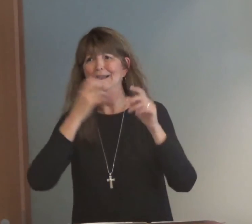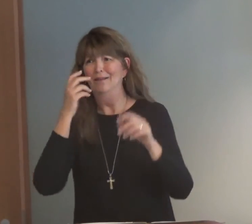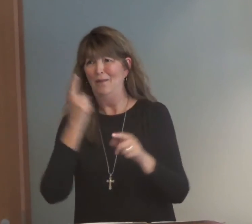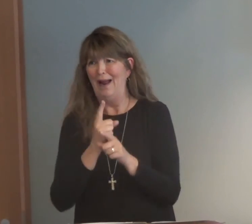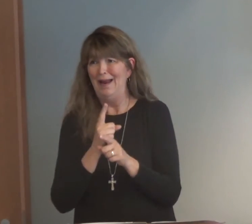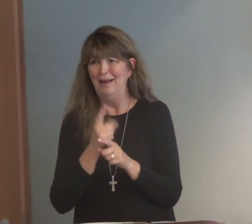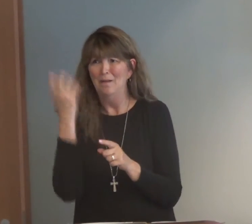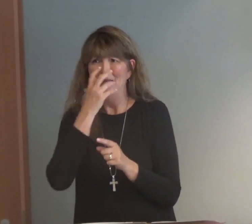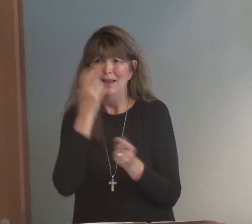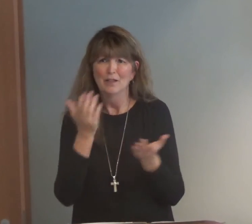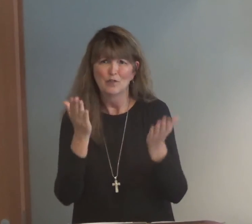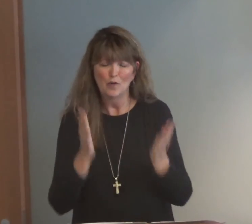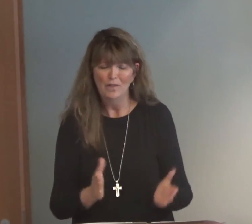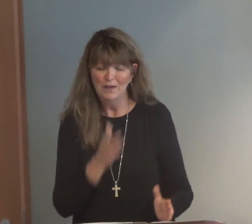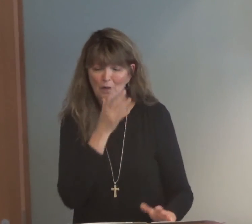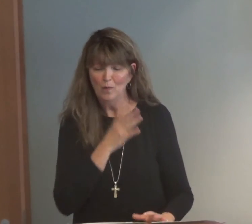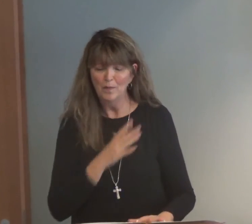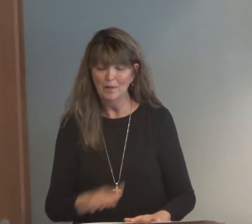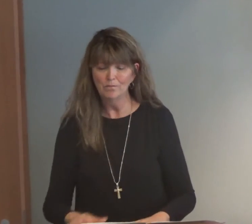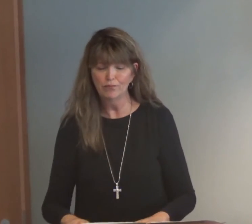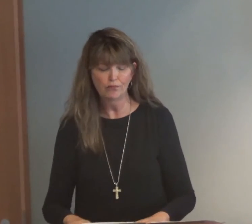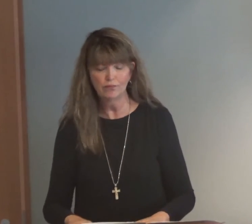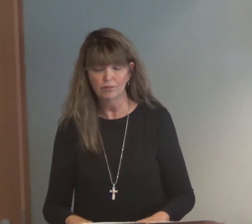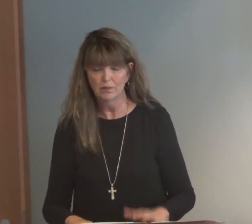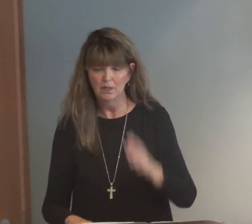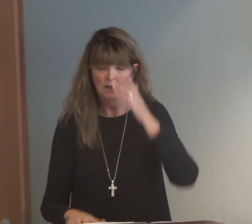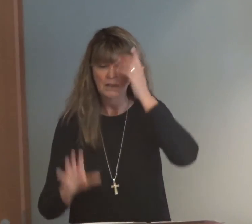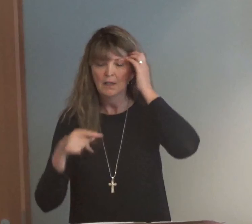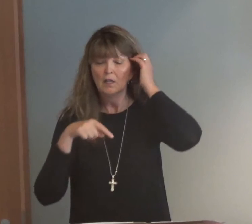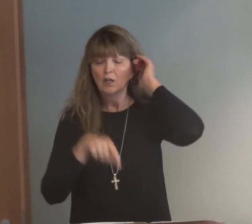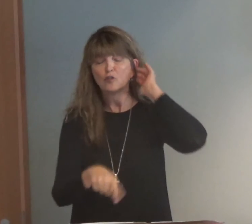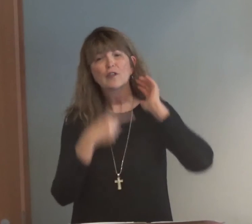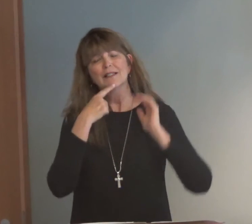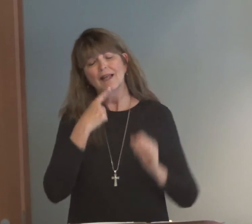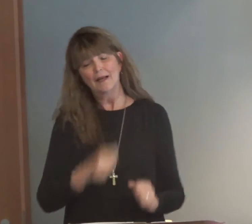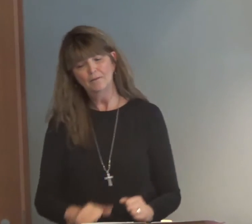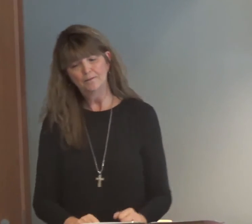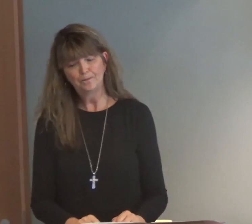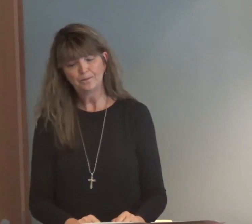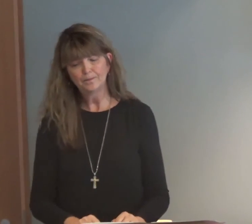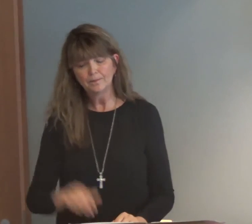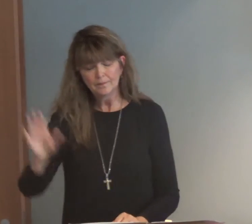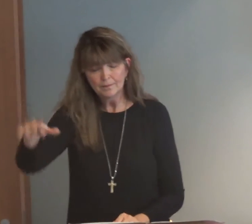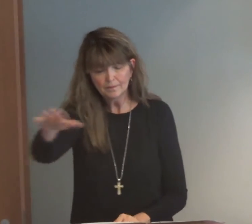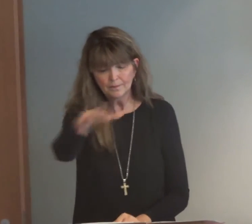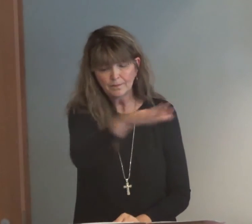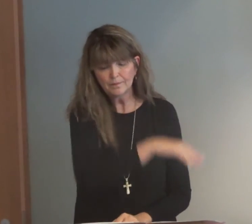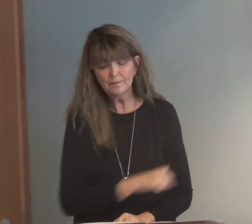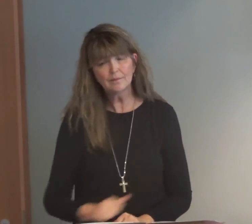truly astounding. I mean, she was an exemplary servant of God. And she said,